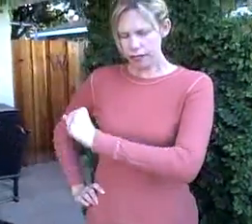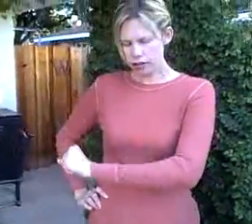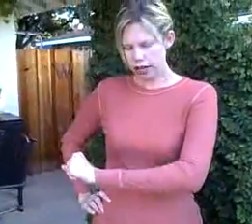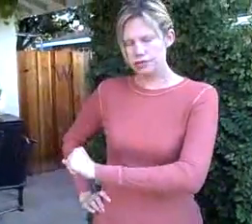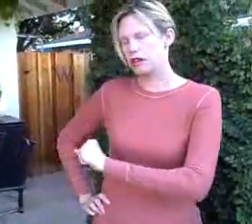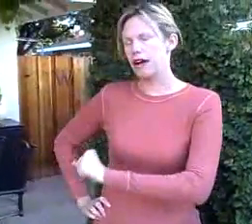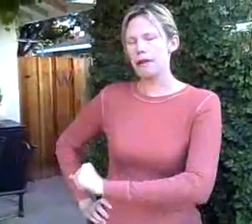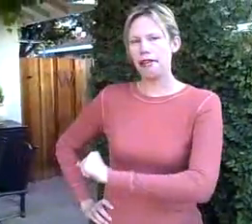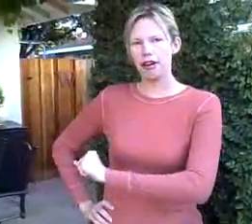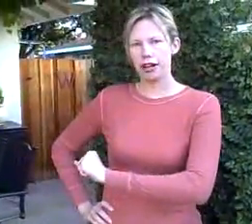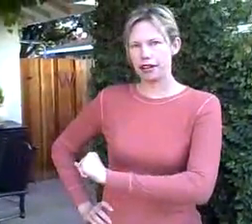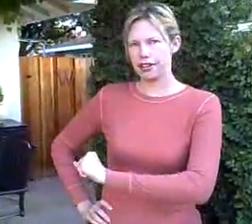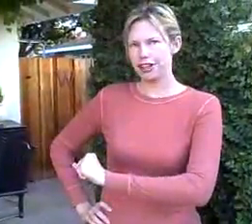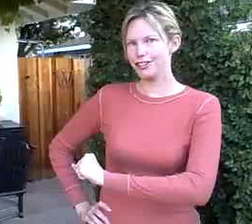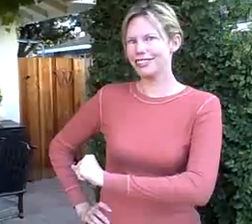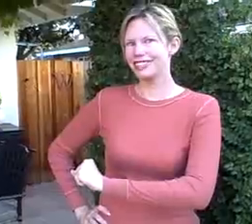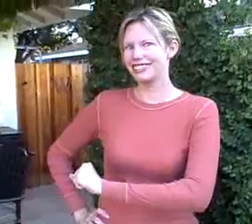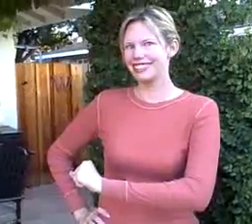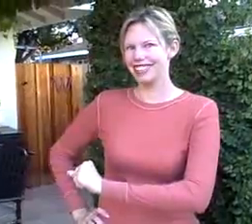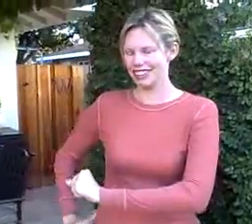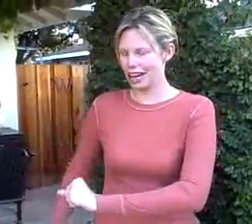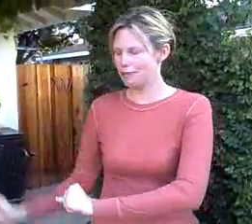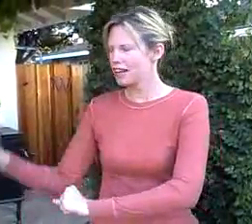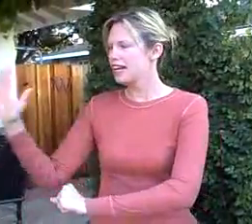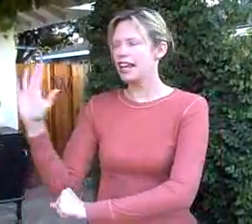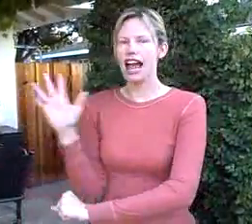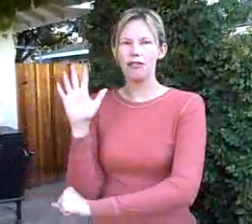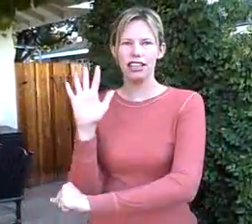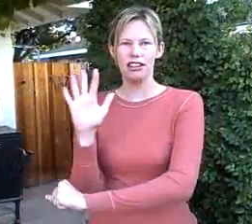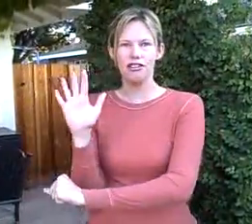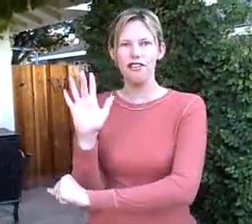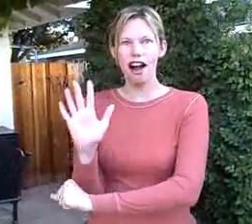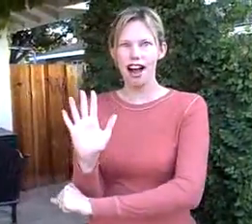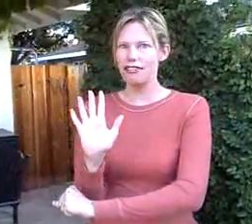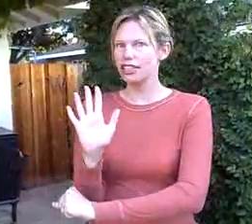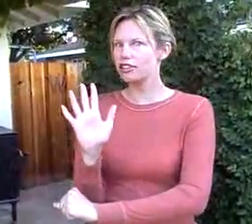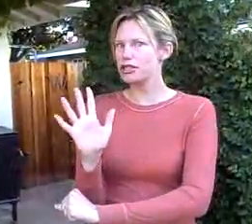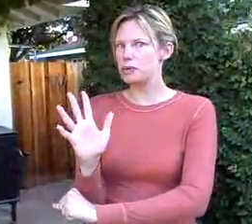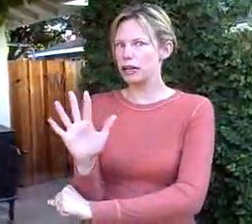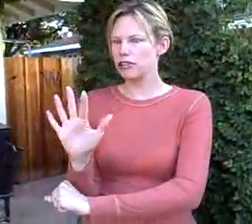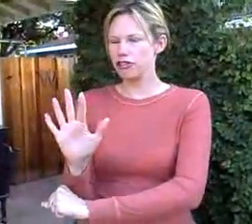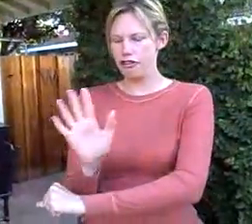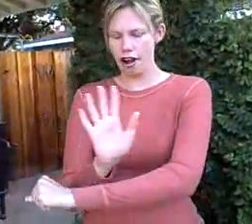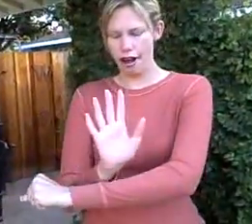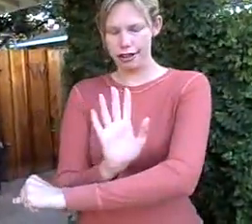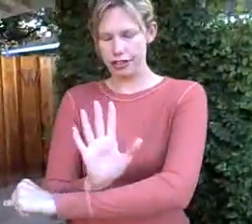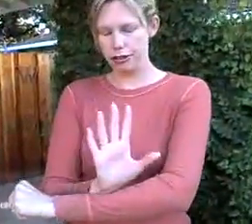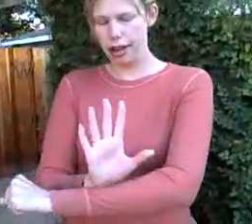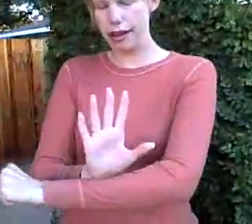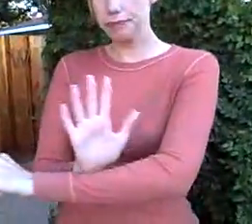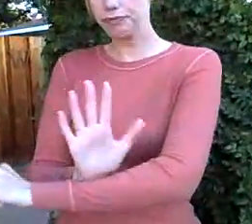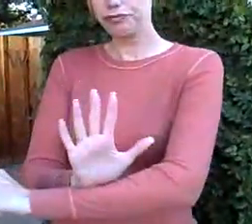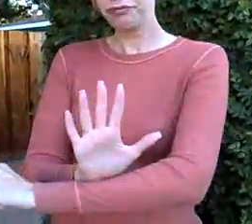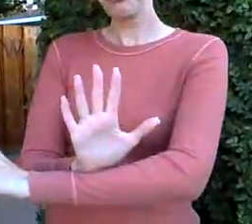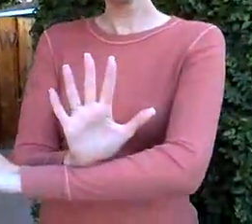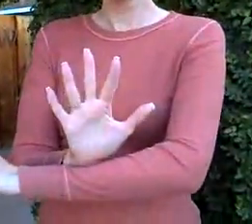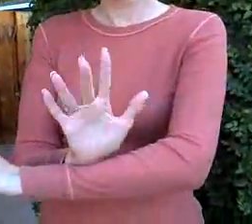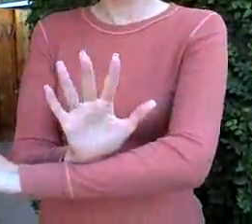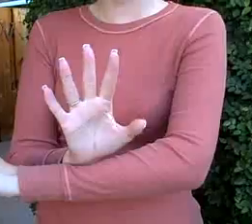Okay, so I've got my log ready for you. Okay, now we need our five little speckled frogs, okay? So here